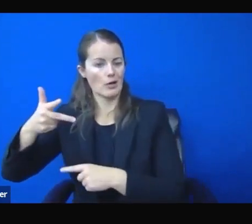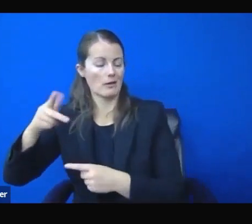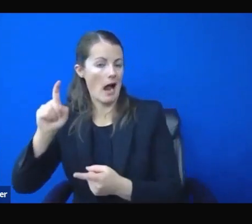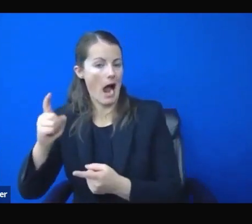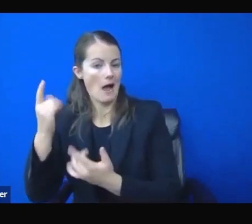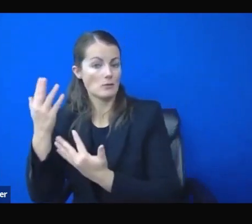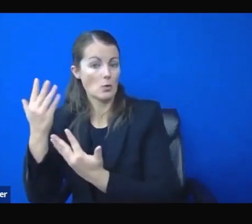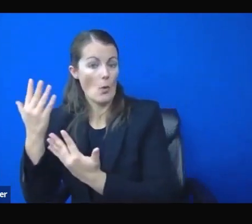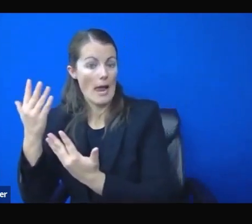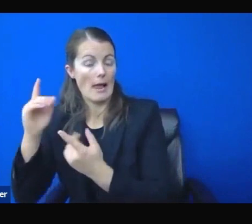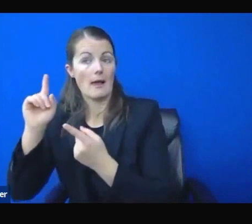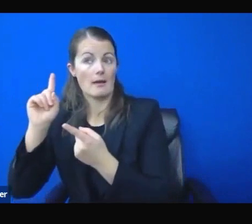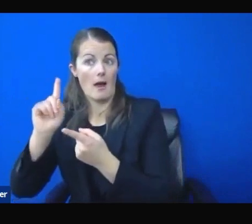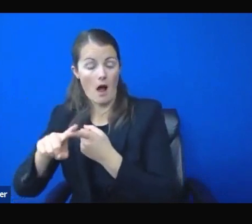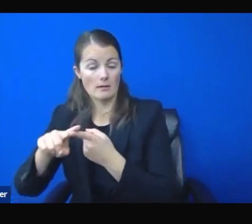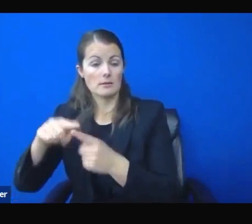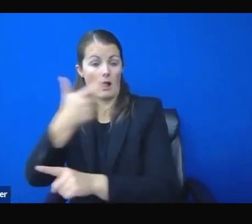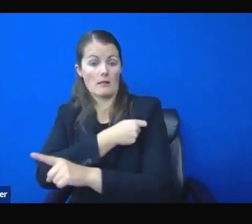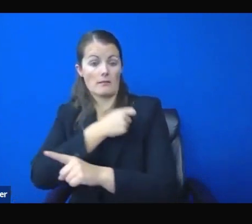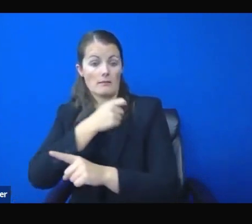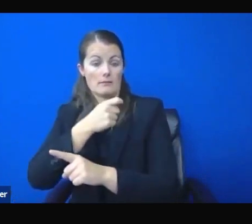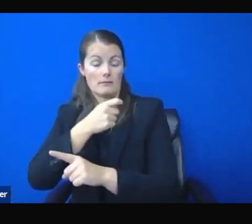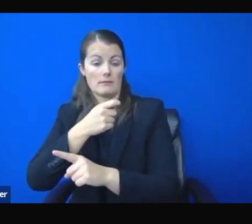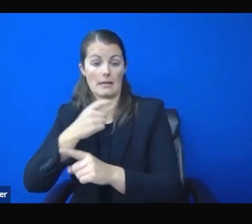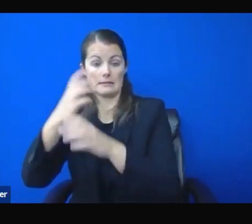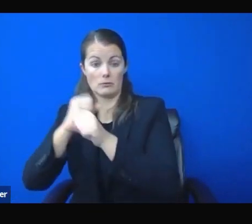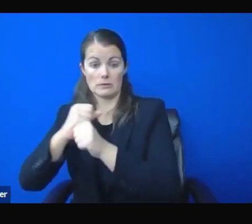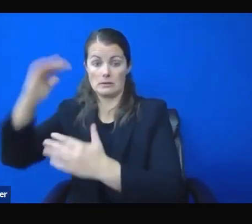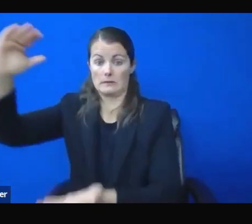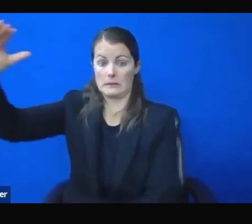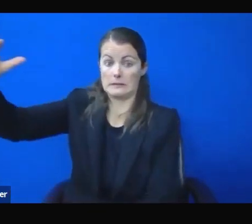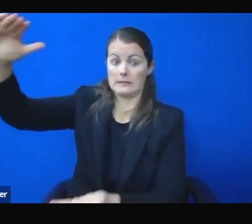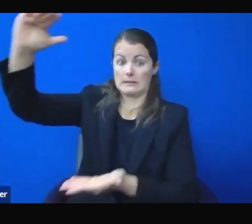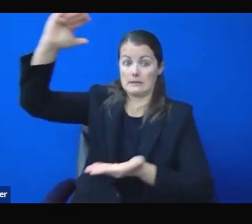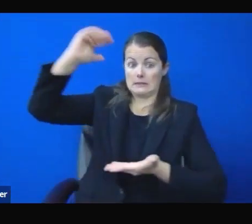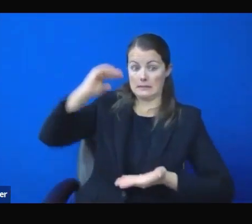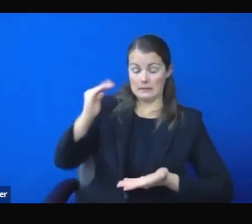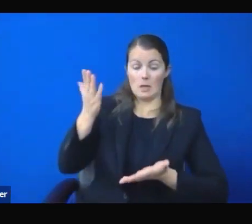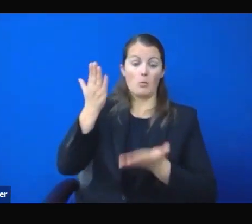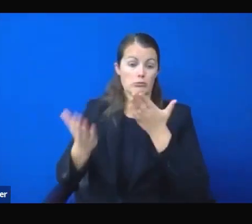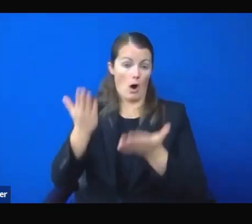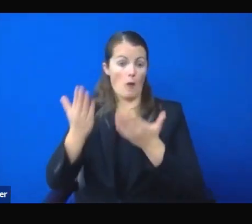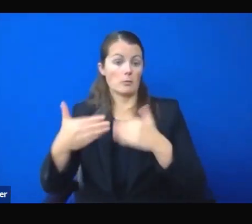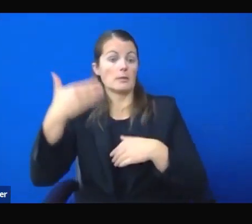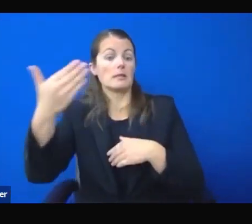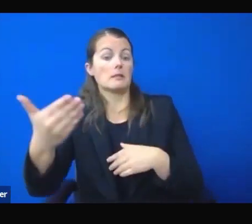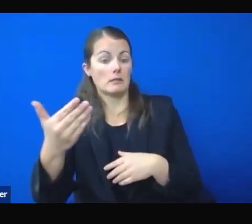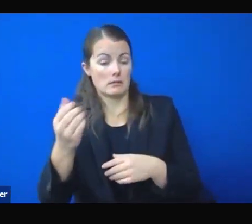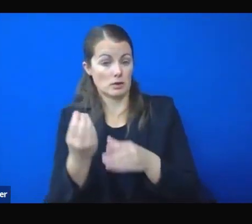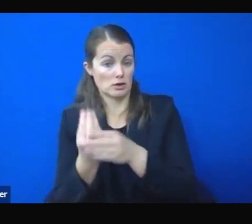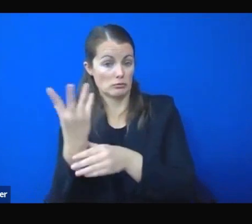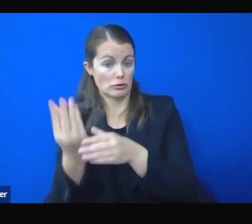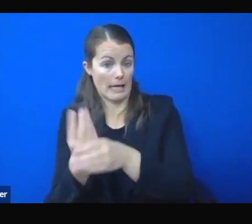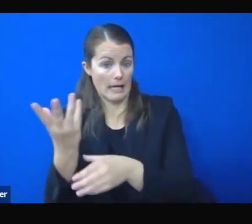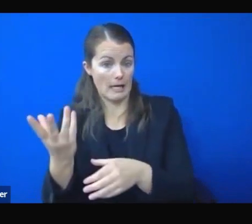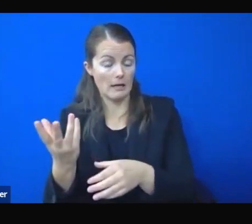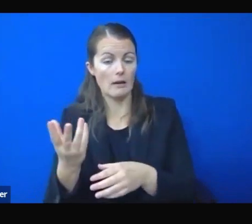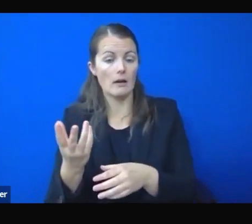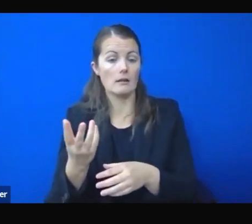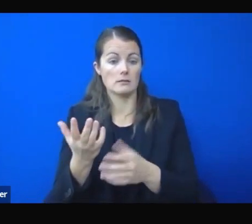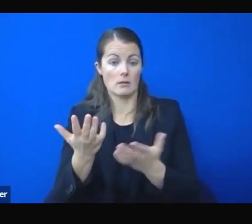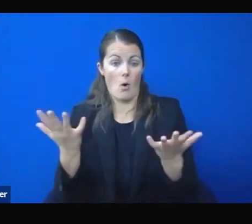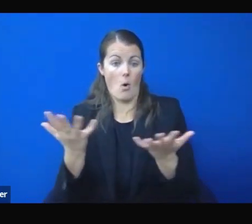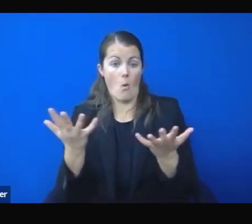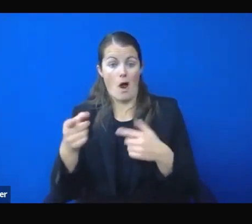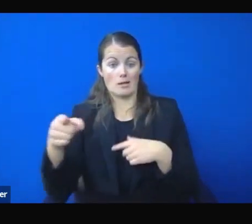we get a large amount of the vaccine to come, you know, in the spring. And what your message is for for the majority of us